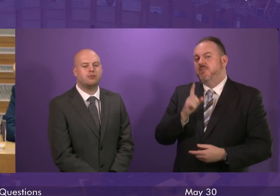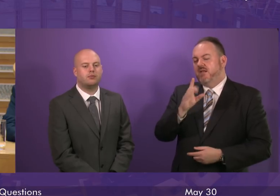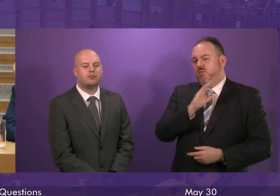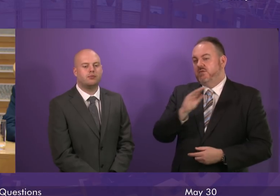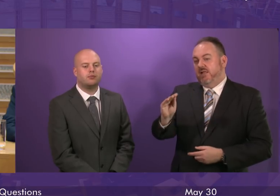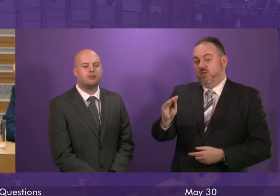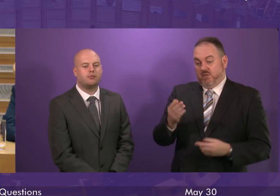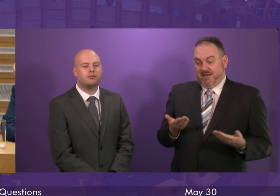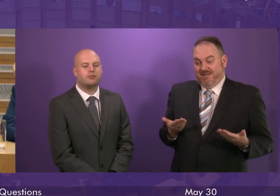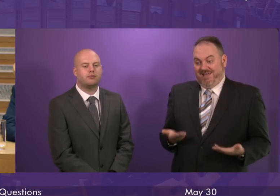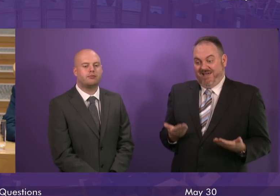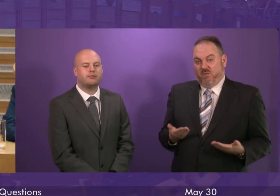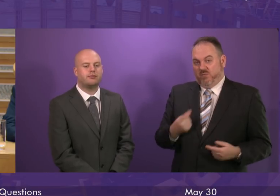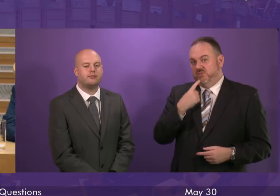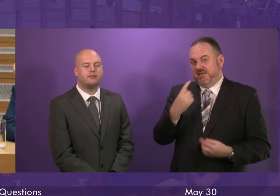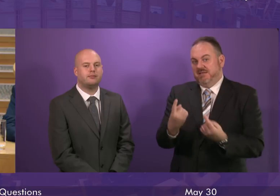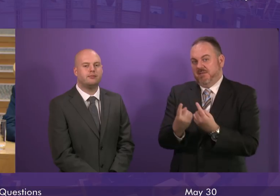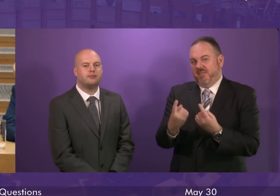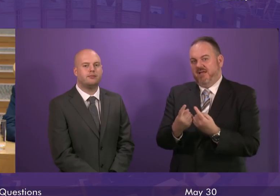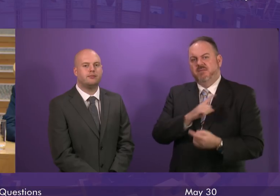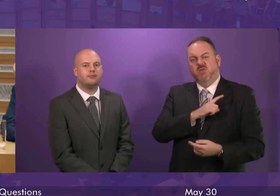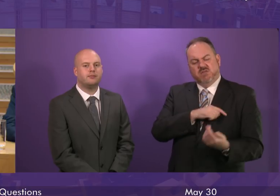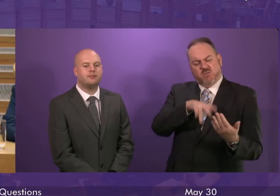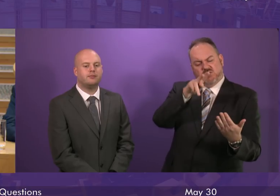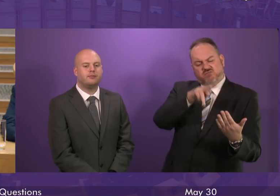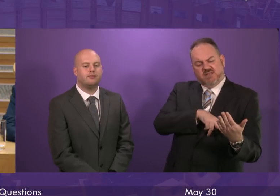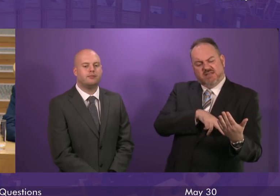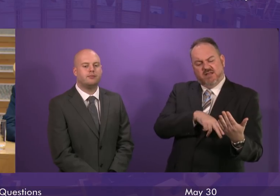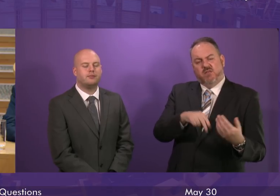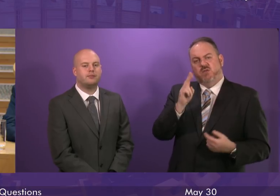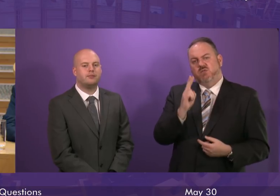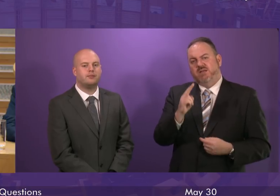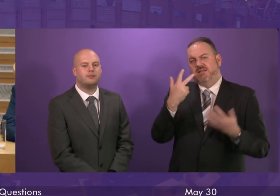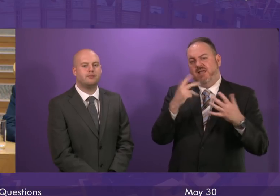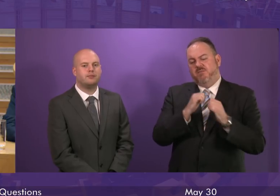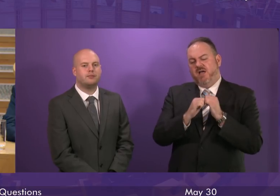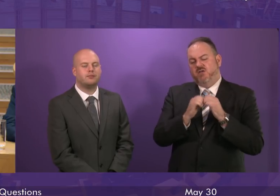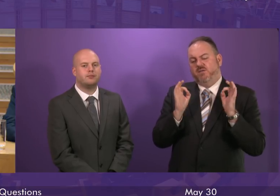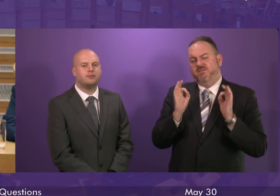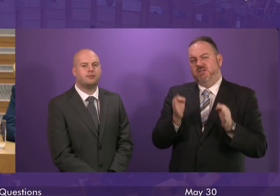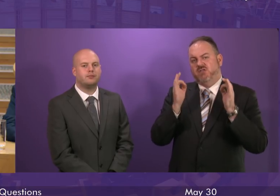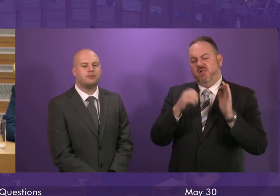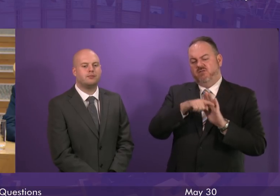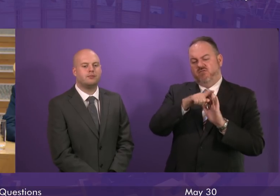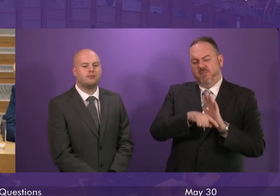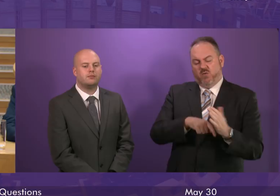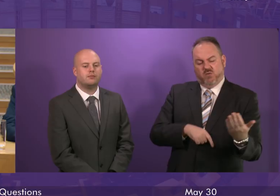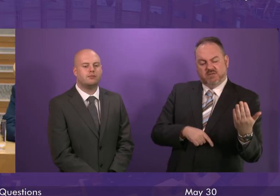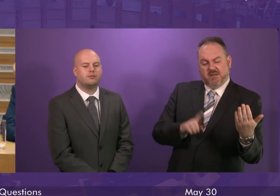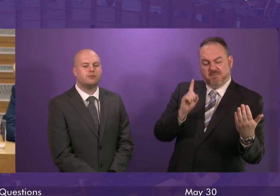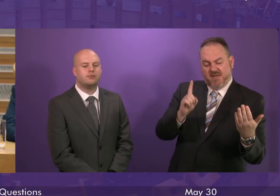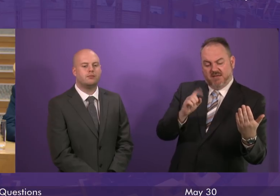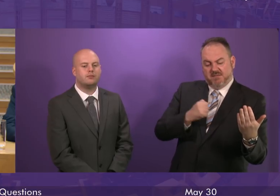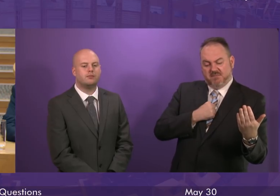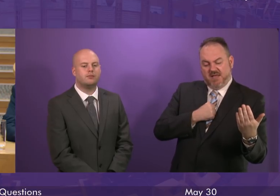Could I just do it right now? Because earlier I was reading out from the 28th of March official report, but my excuse is it is